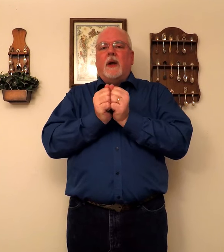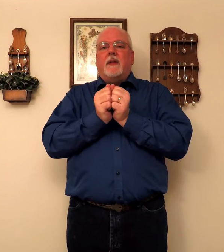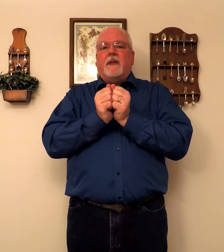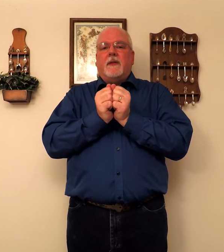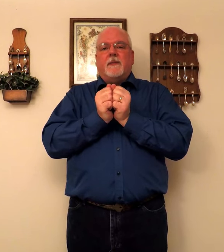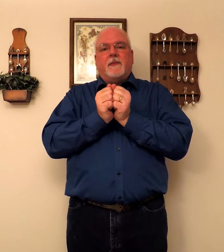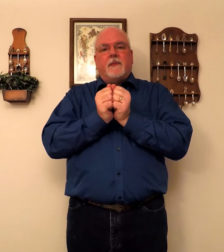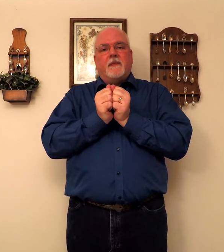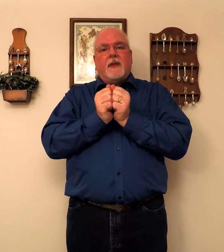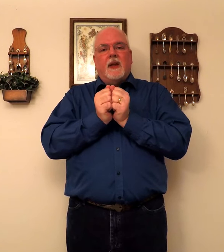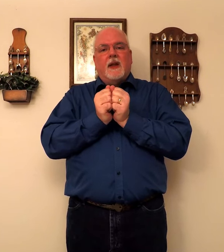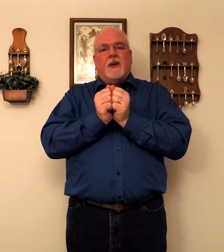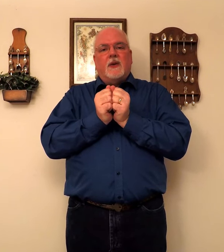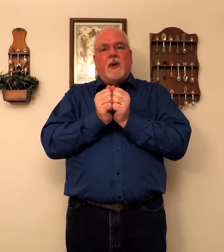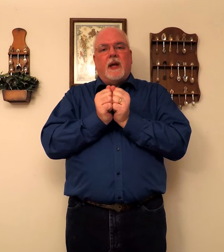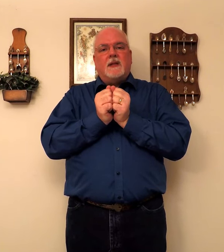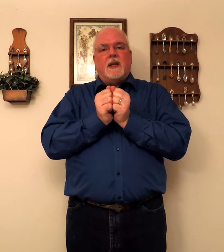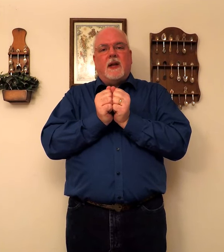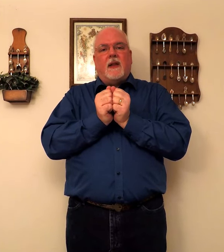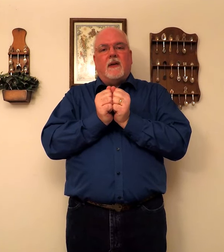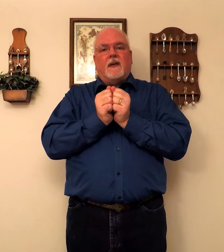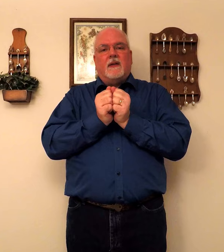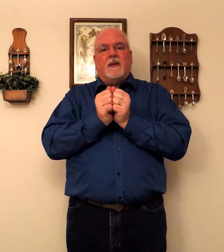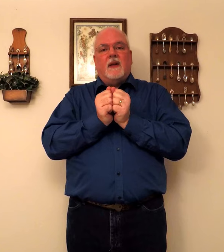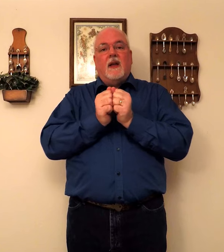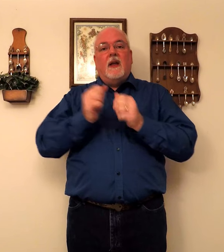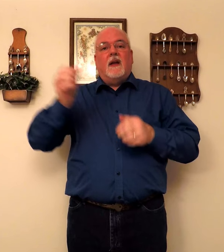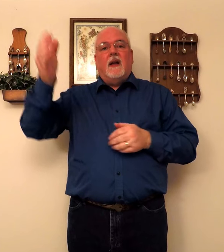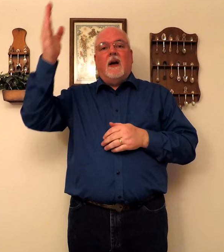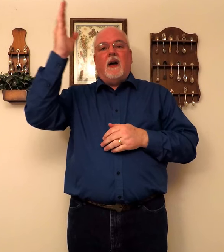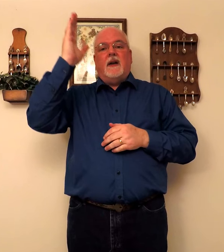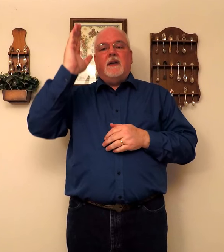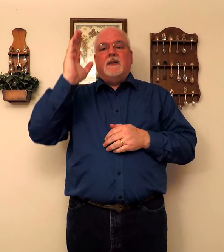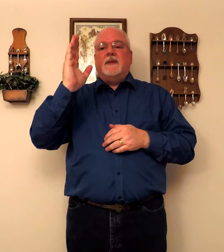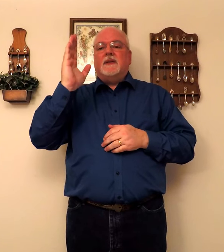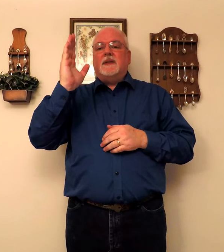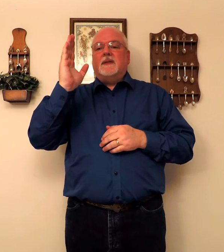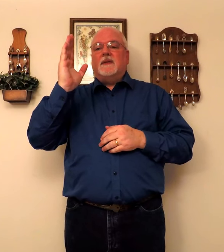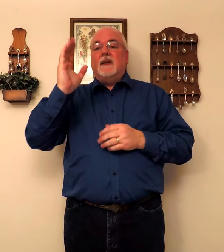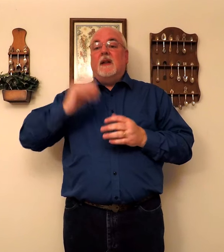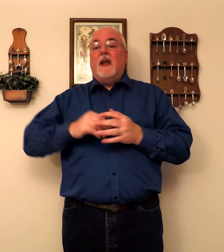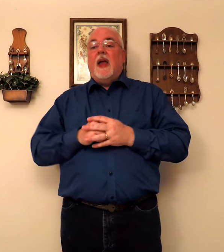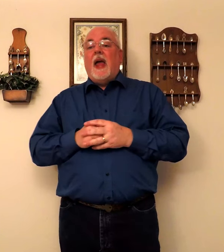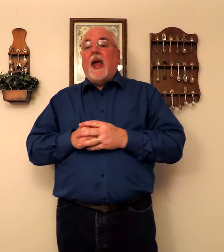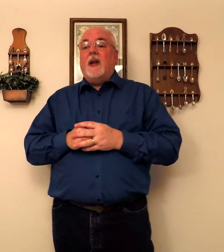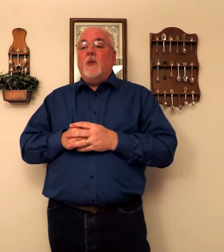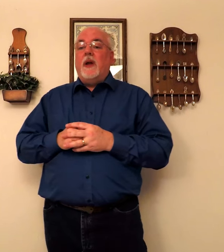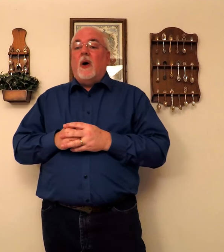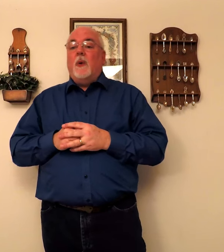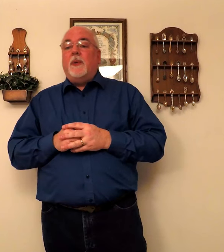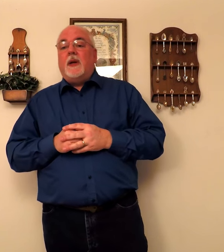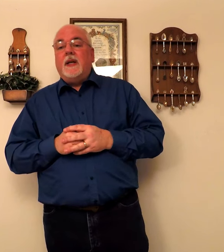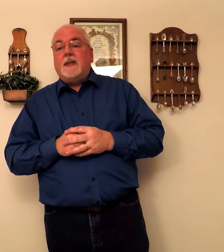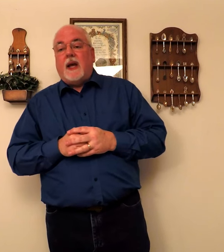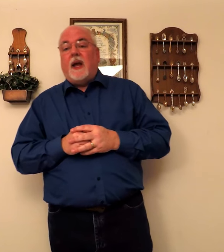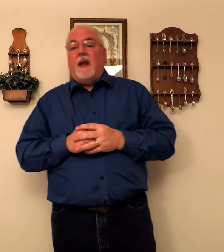With. Two hands together. God. And we openly say.